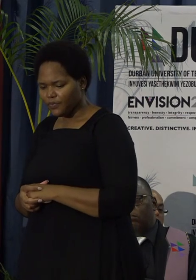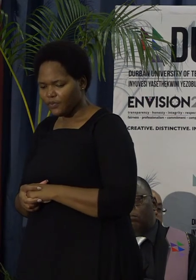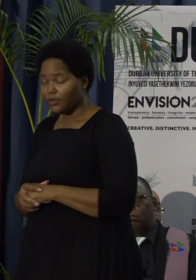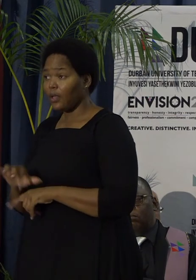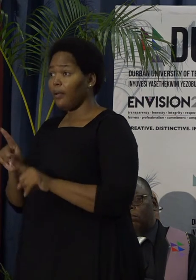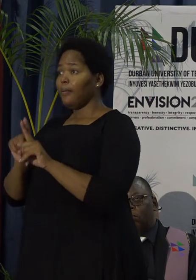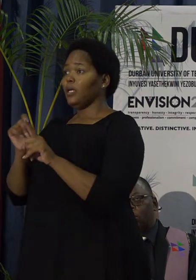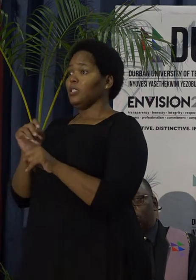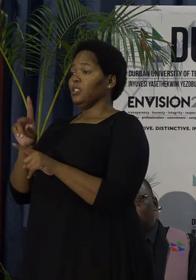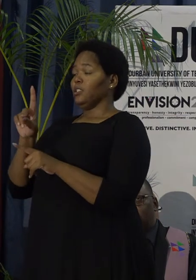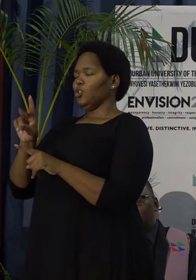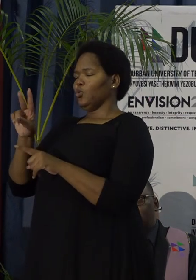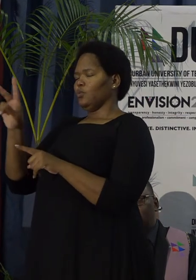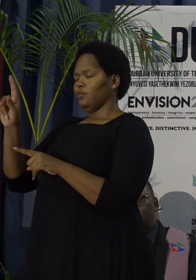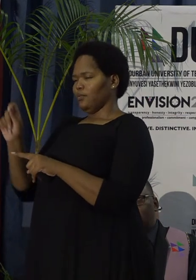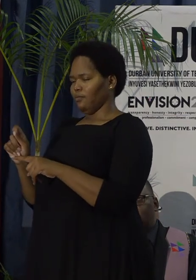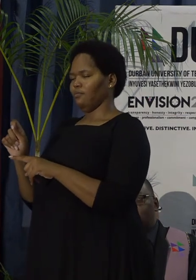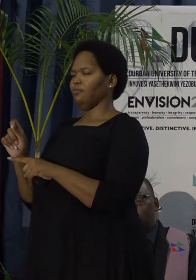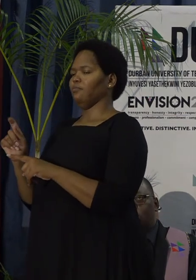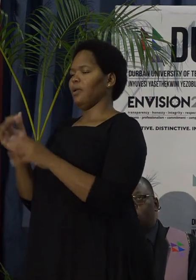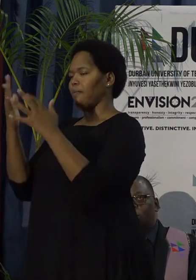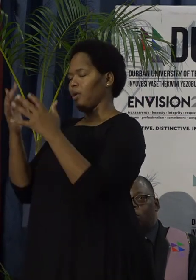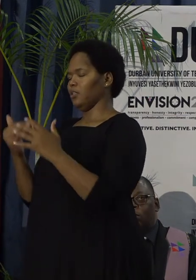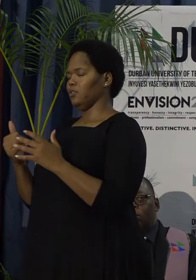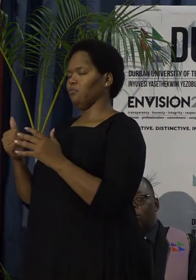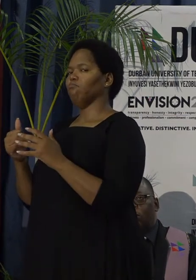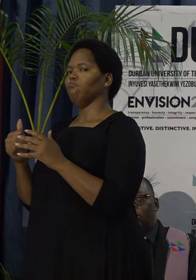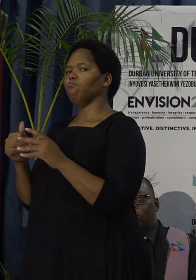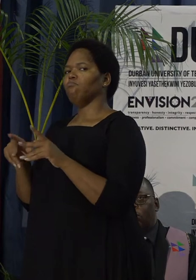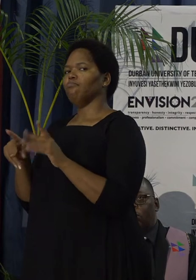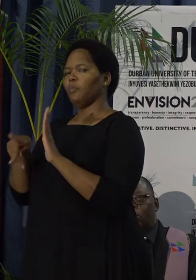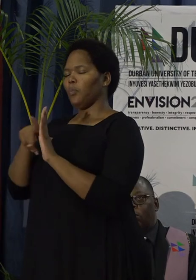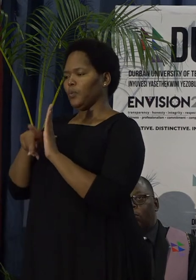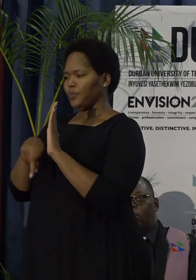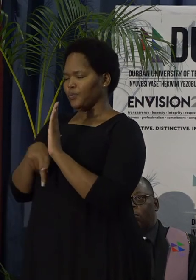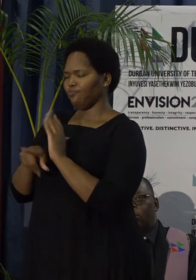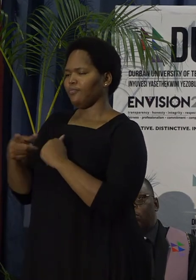DUT's budget policy includes several budget parameters.